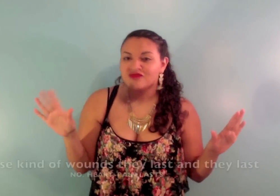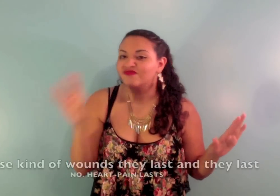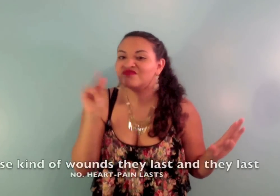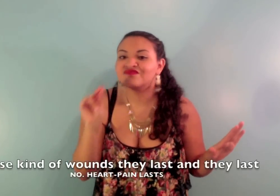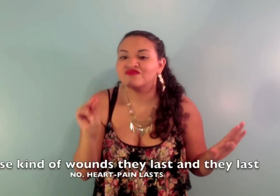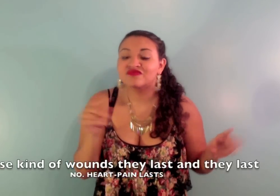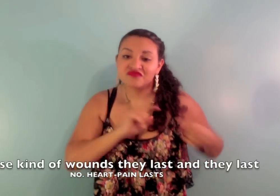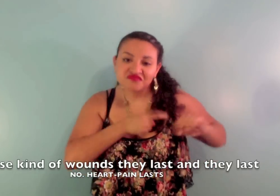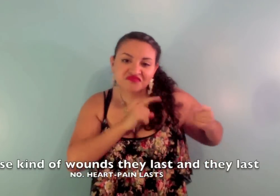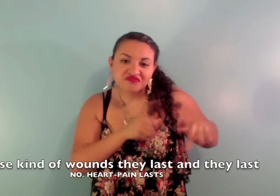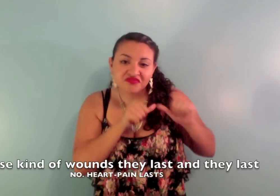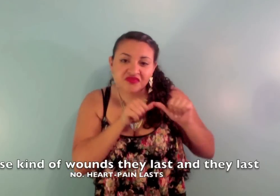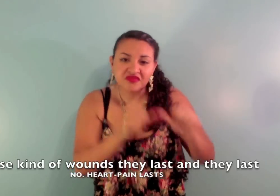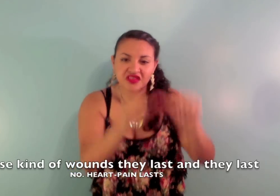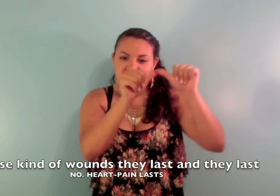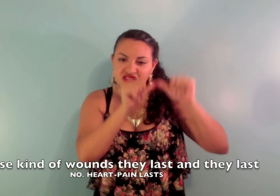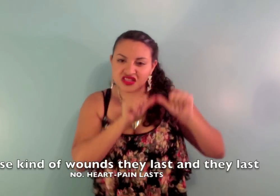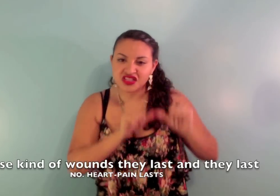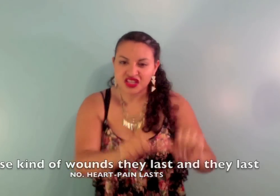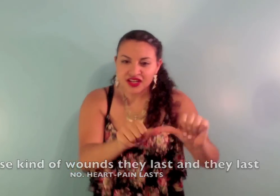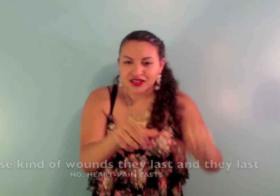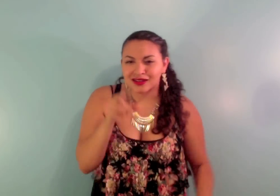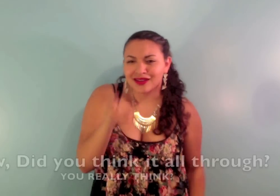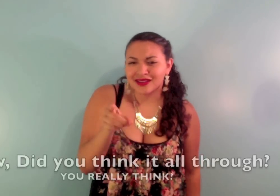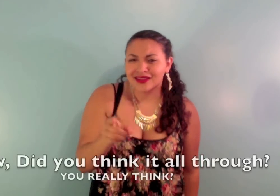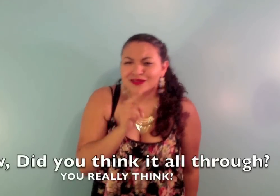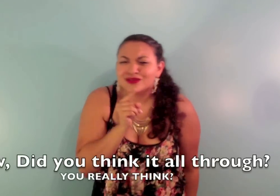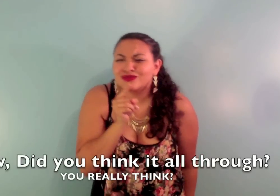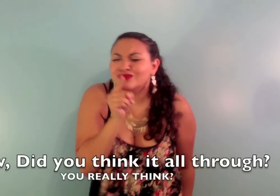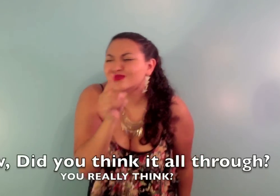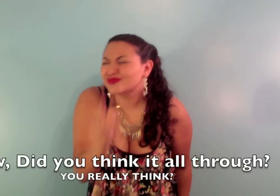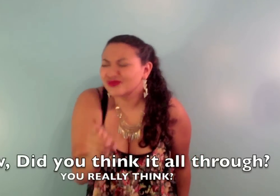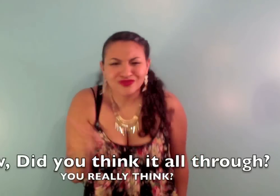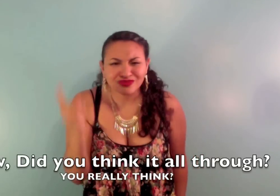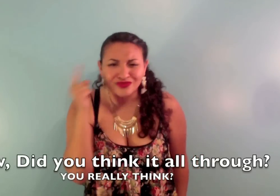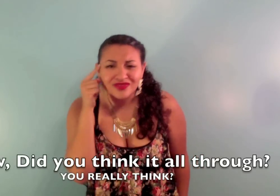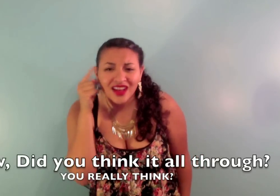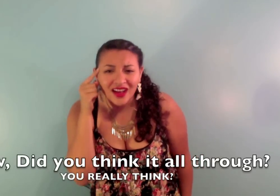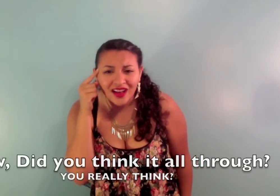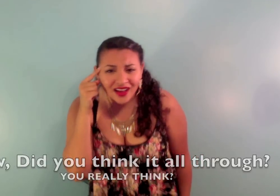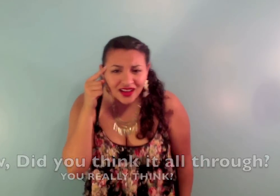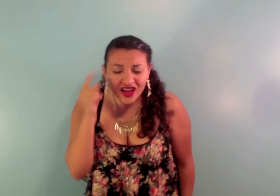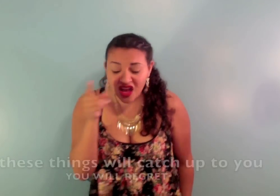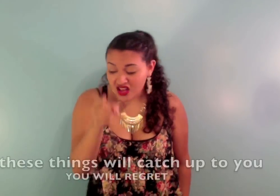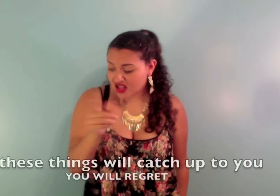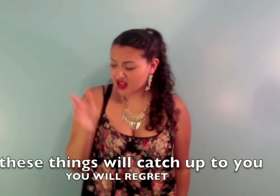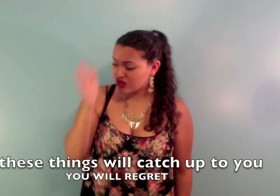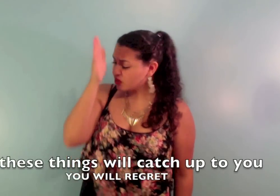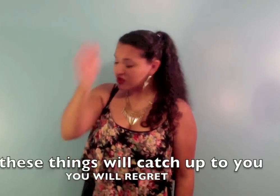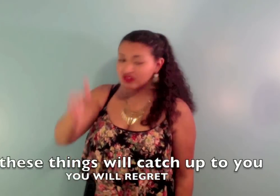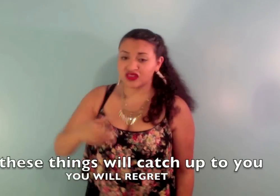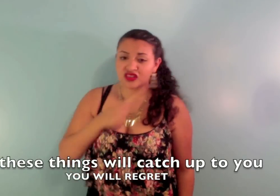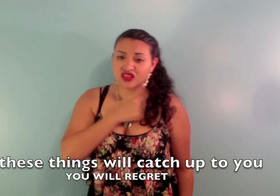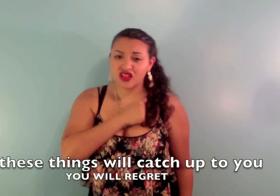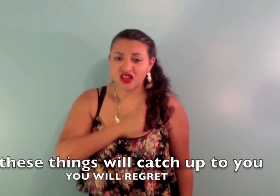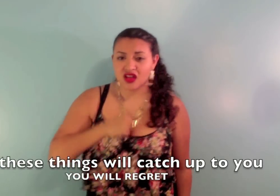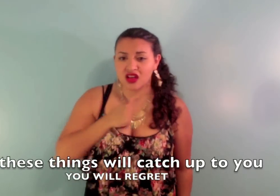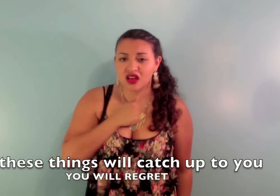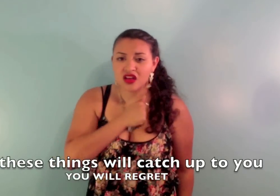these kinda wounds, they last and they last now Did you think it all through? All these things will catch up to